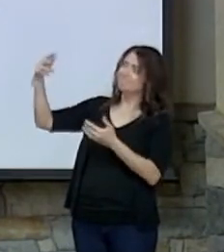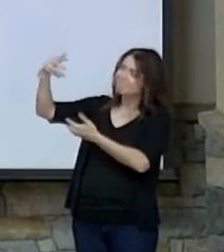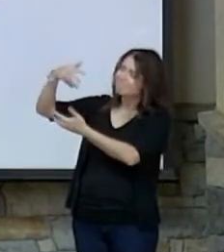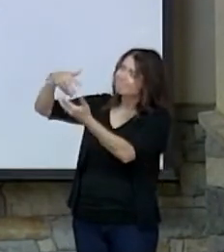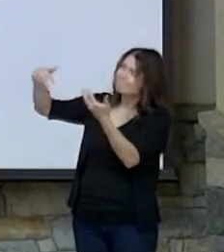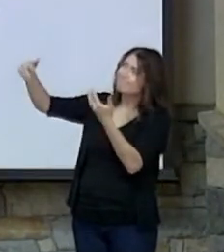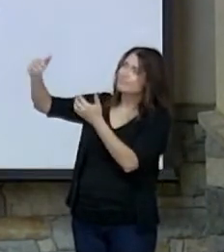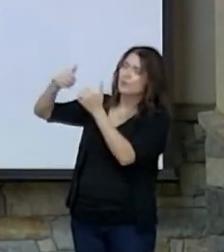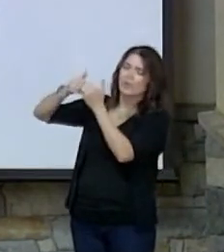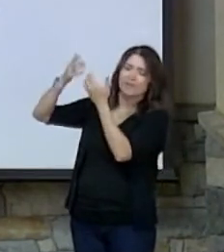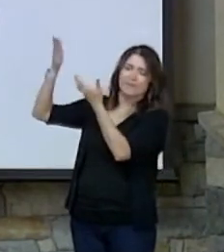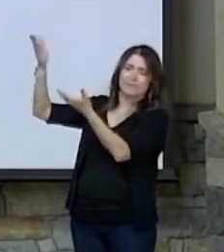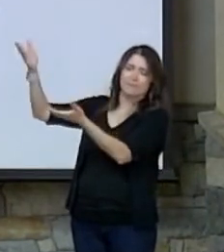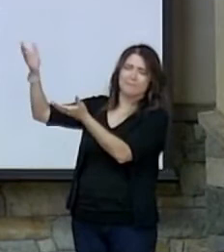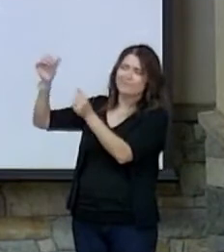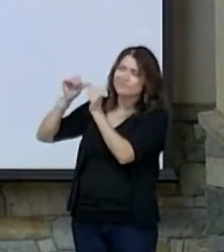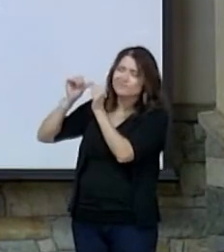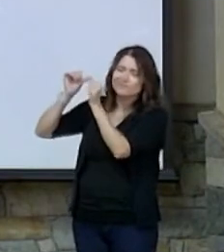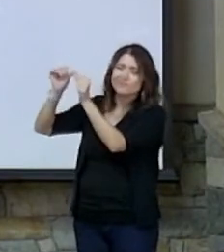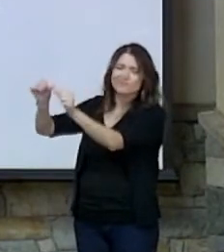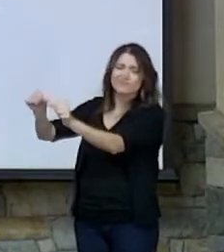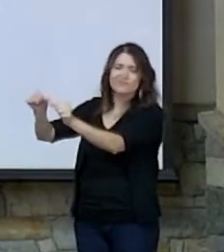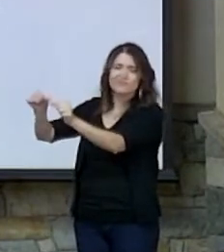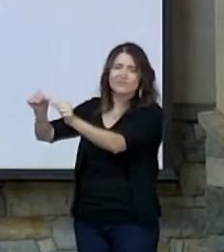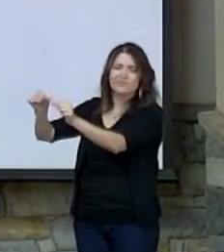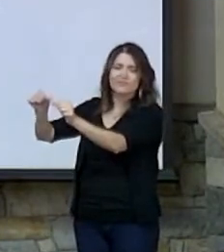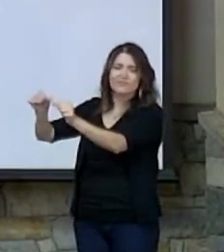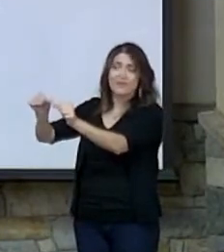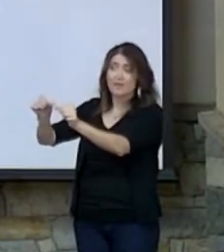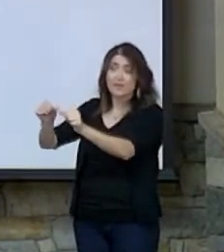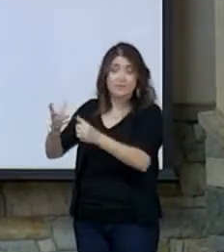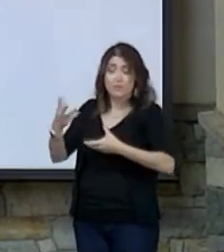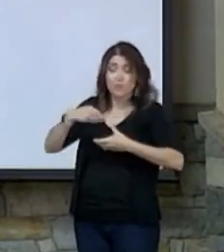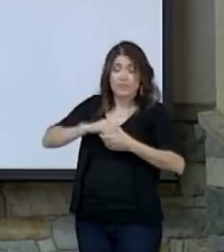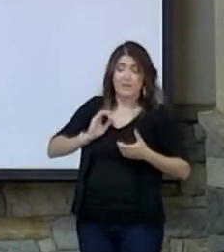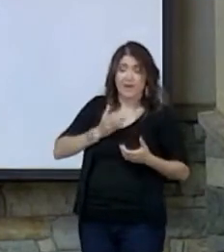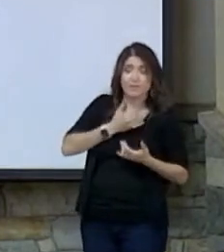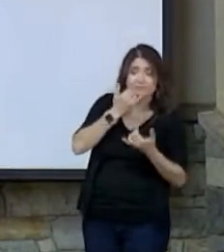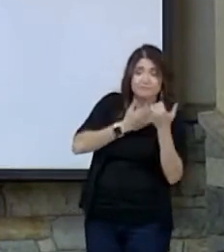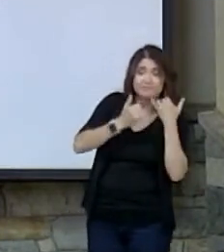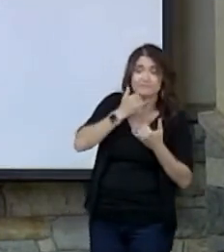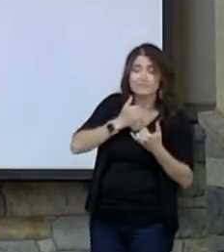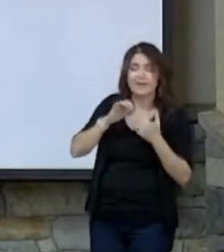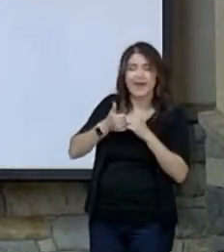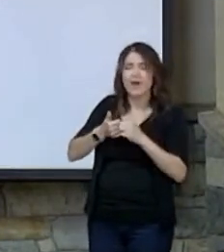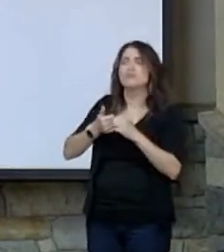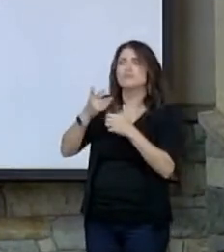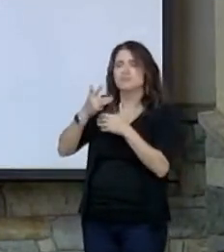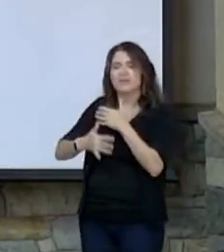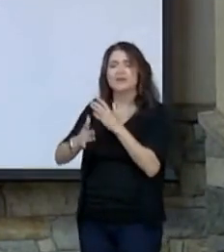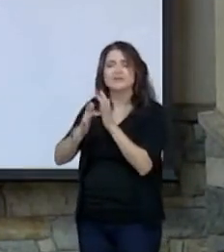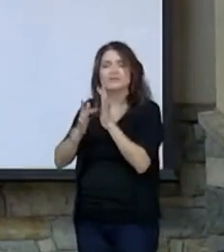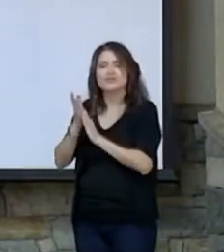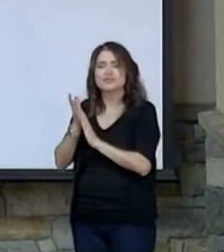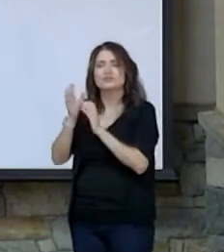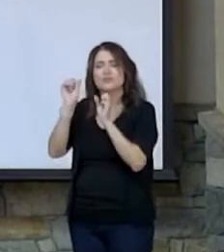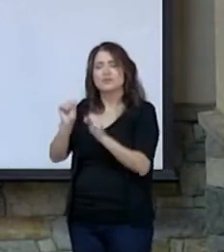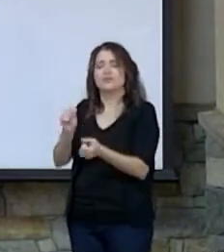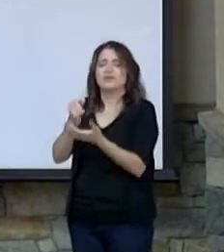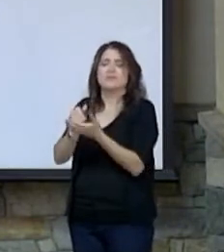with the ability, even through our imperfections by the blood of Jesus to be approved by God.